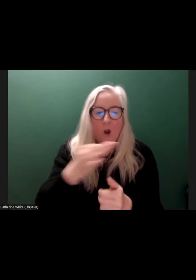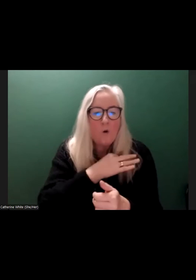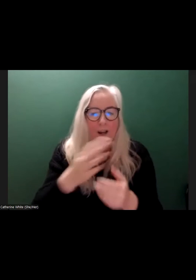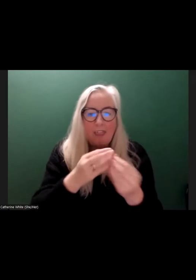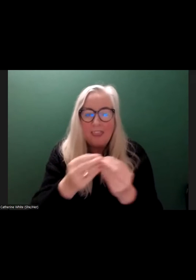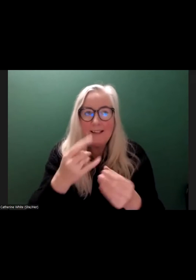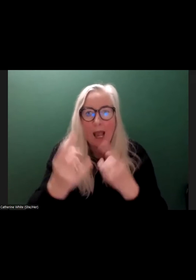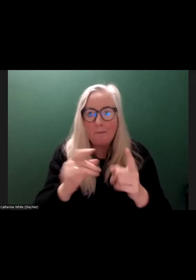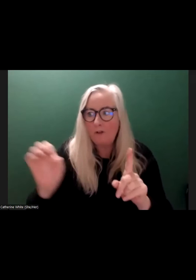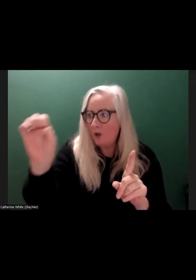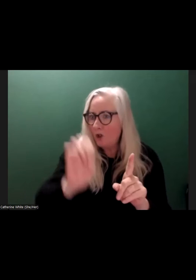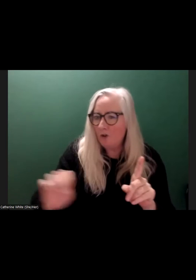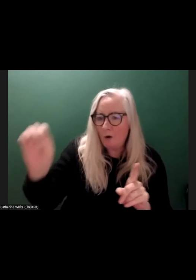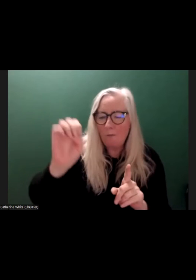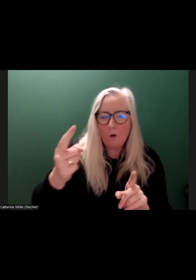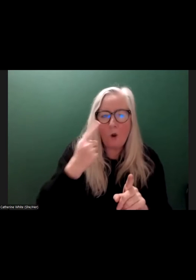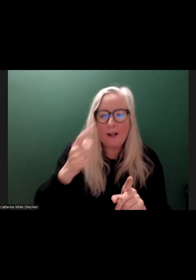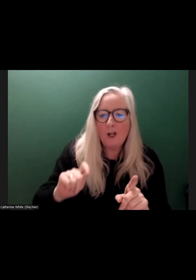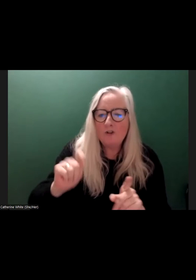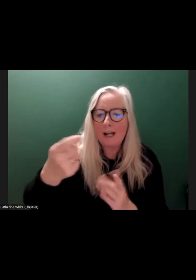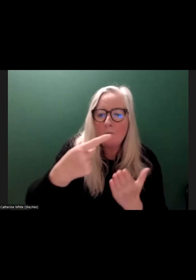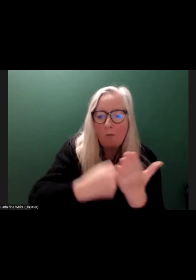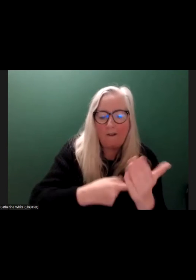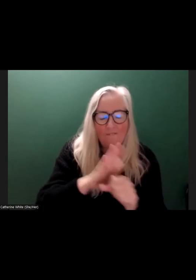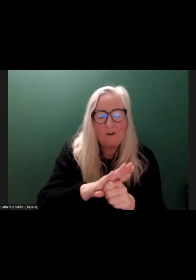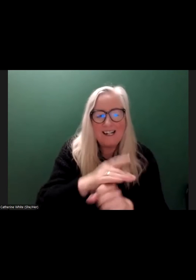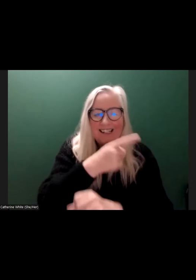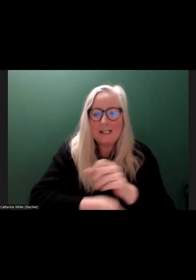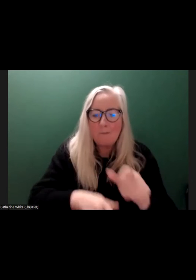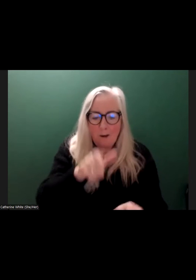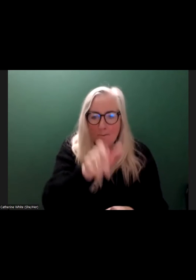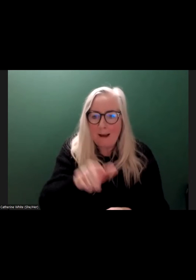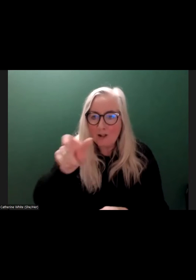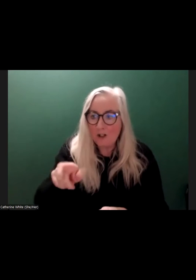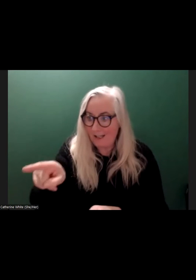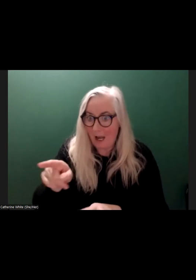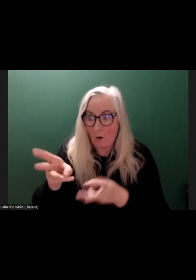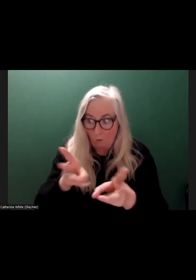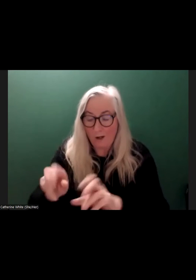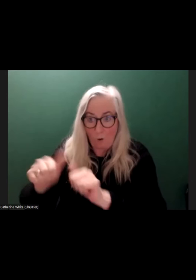Europe too. If we look at the transport policy for disabled passengers, that works very well too.